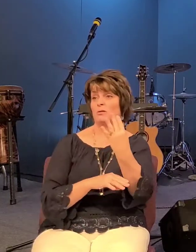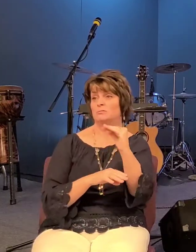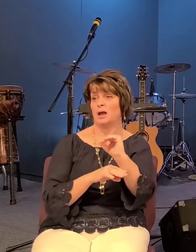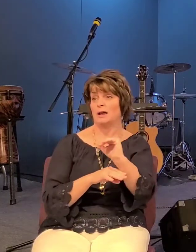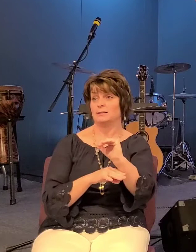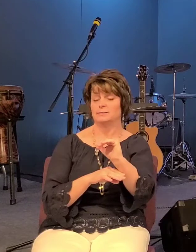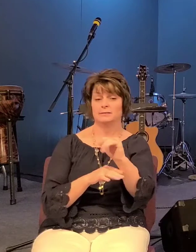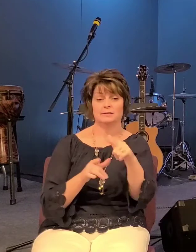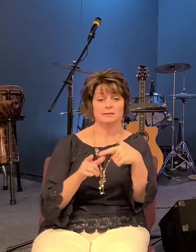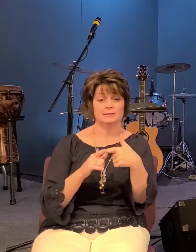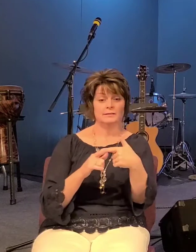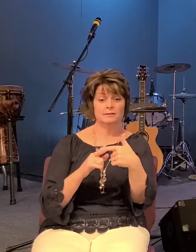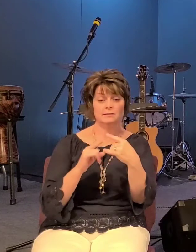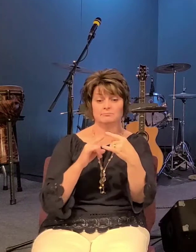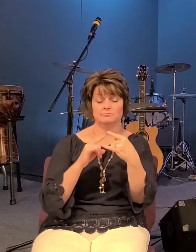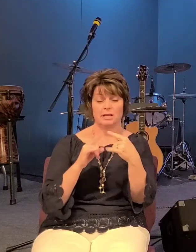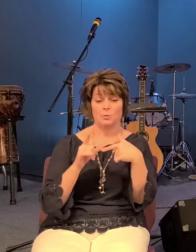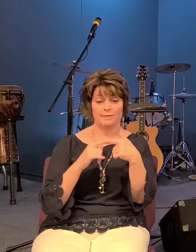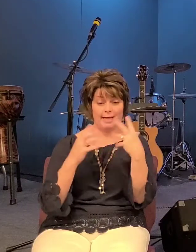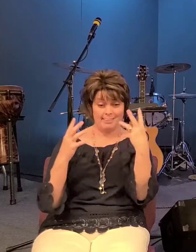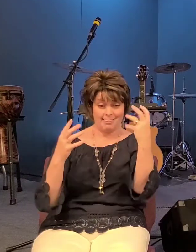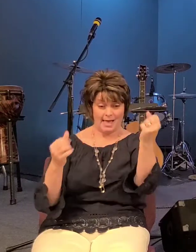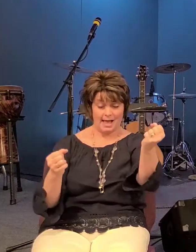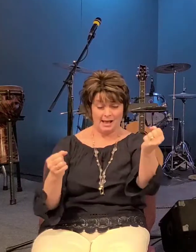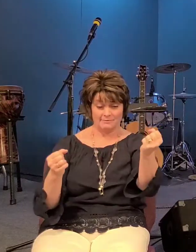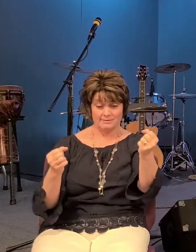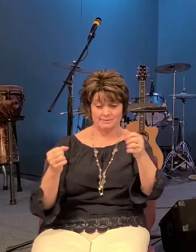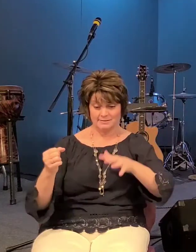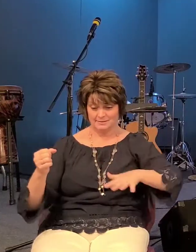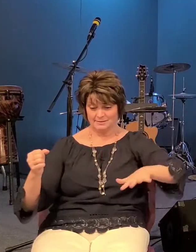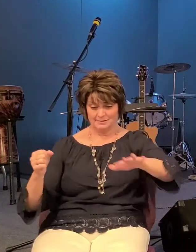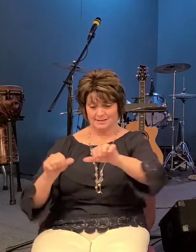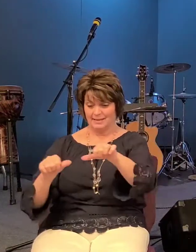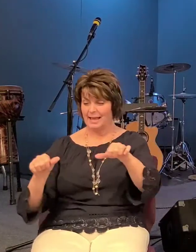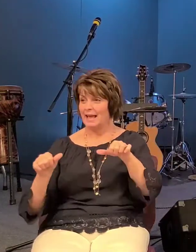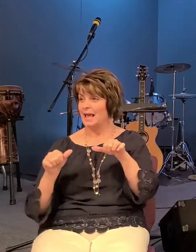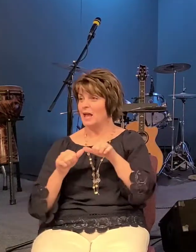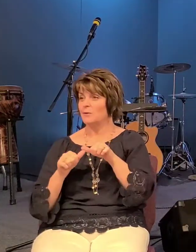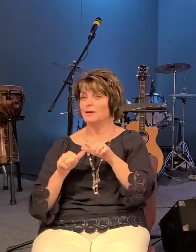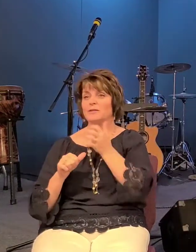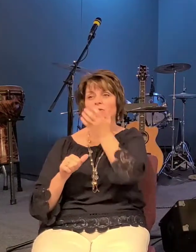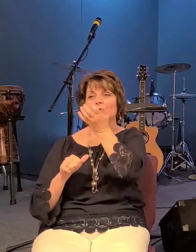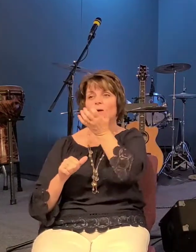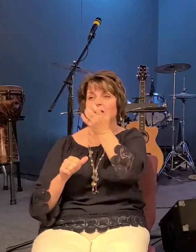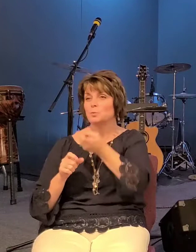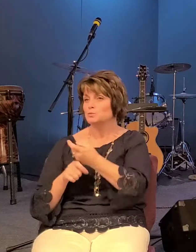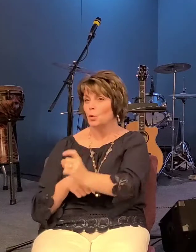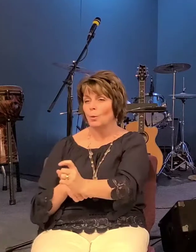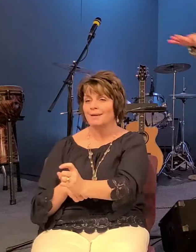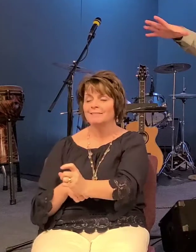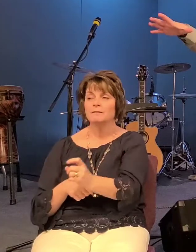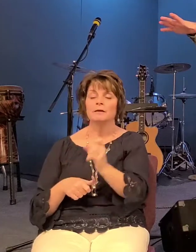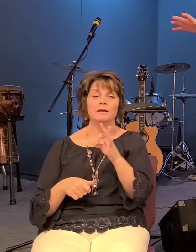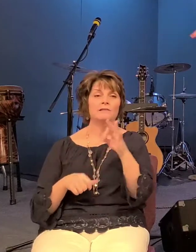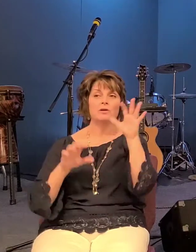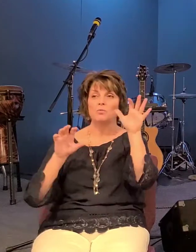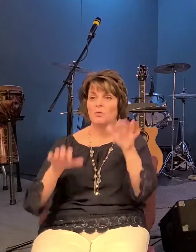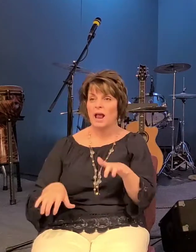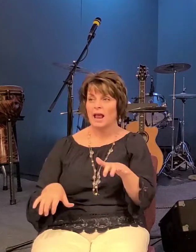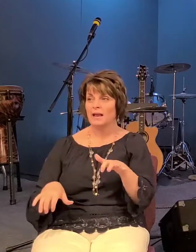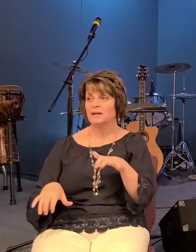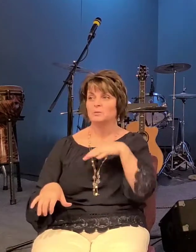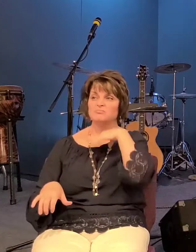it it was horrible that that area i mean all the grass was trotted down and if it rained it was just all mud